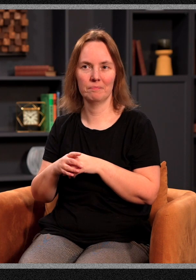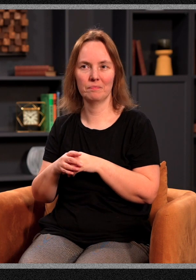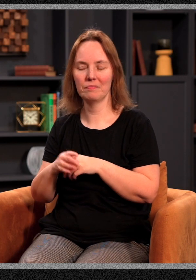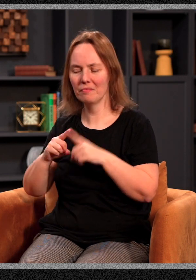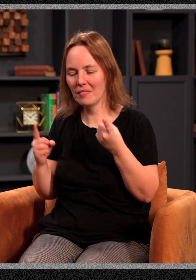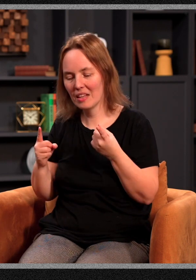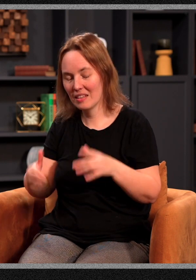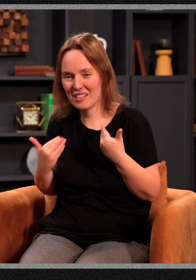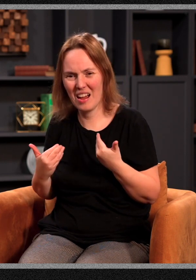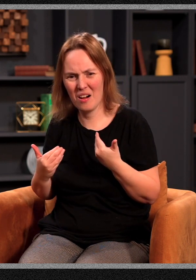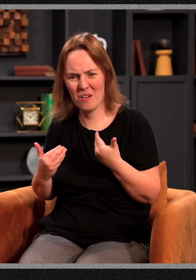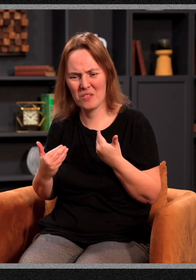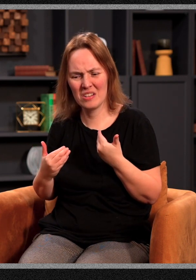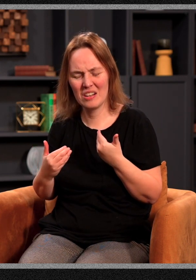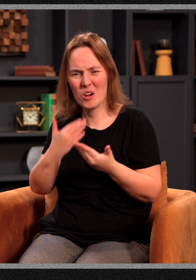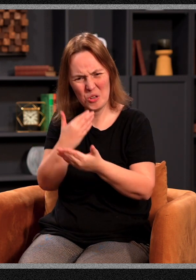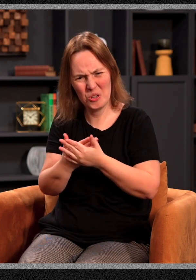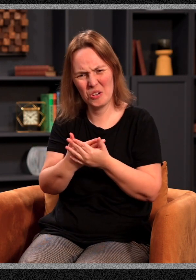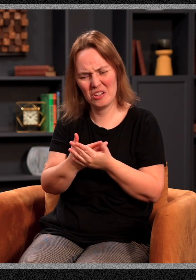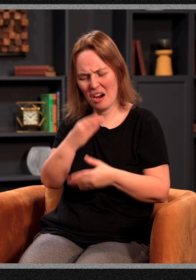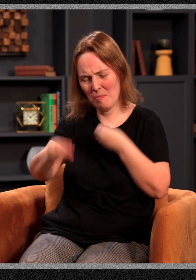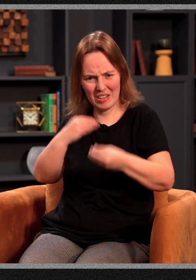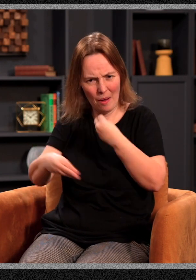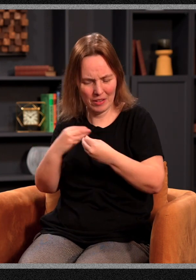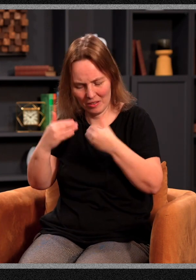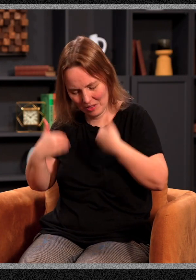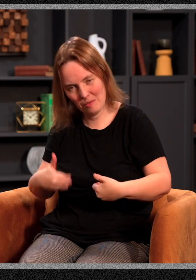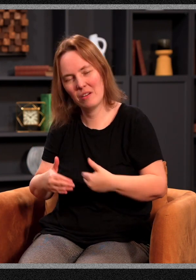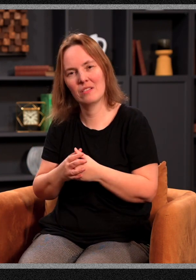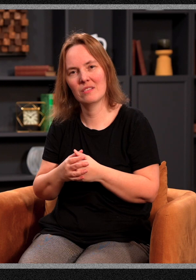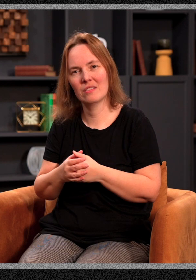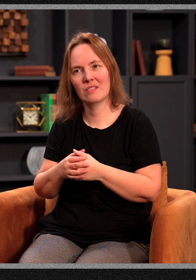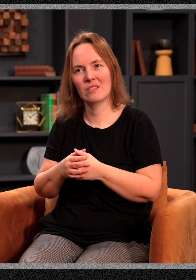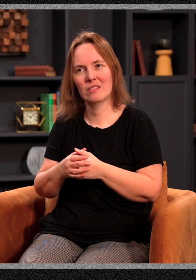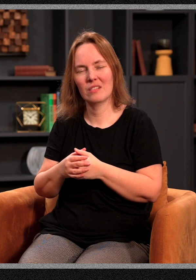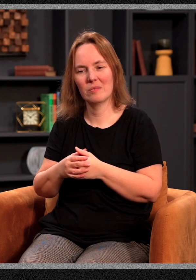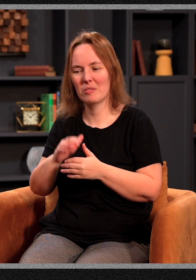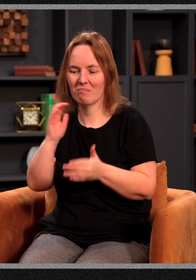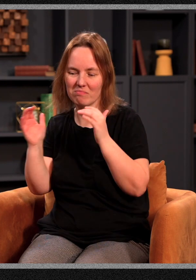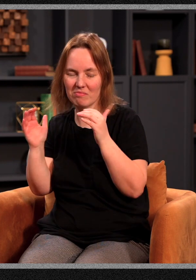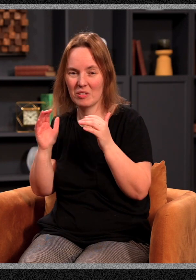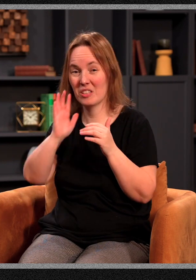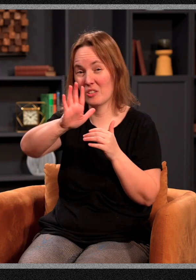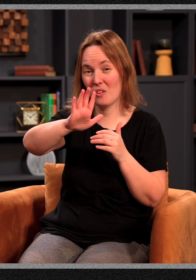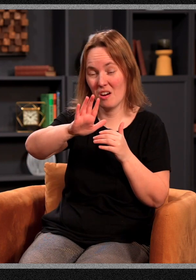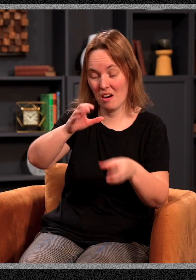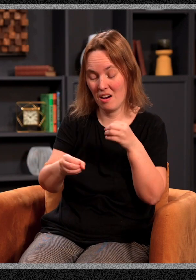But that's how incredibly efficient the metabolism is in our body. They say that that would be similar to your car getting